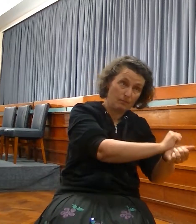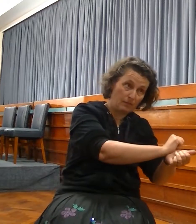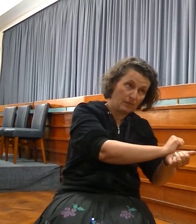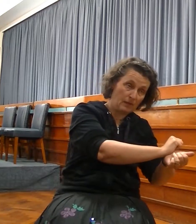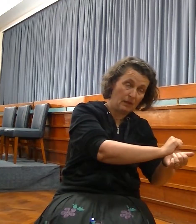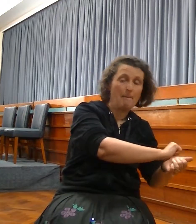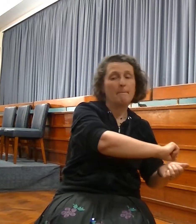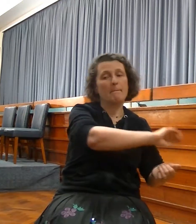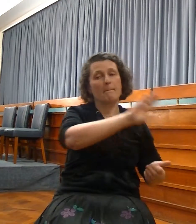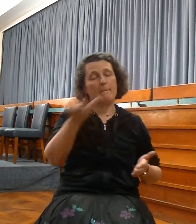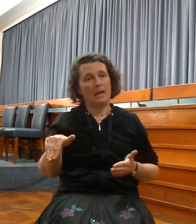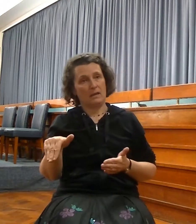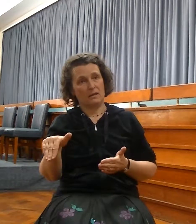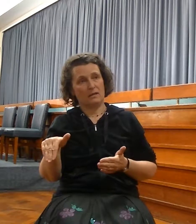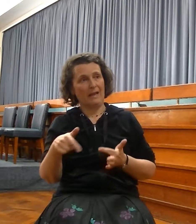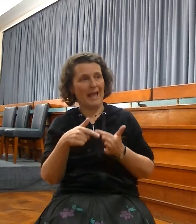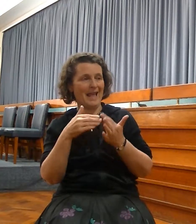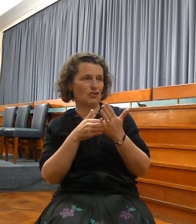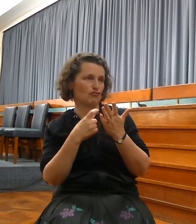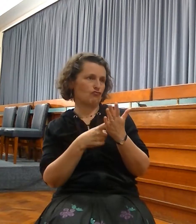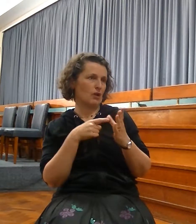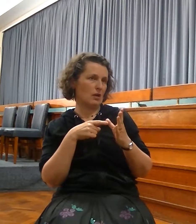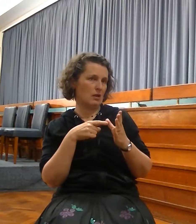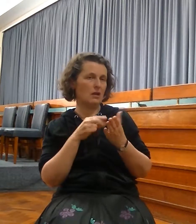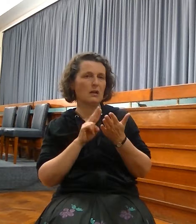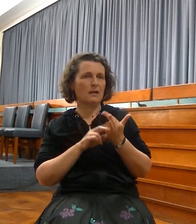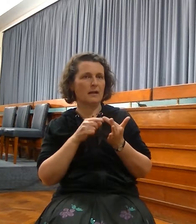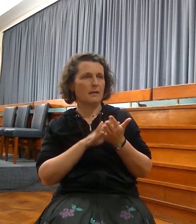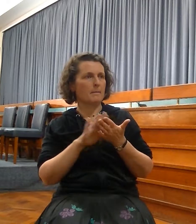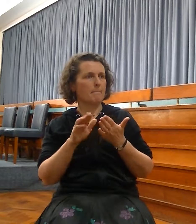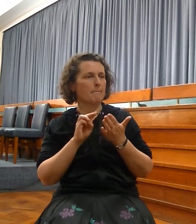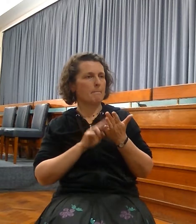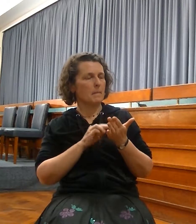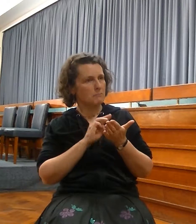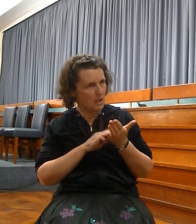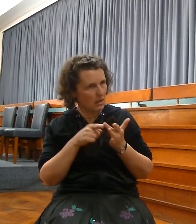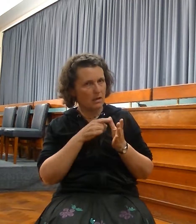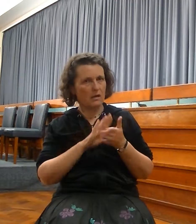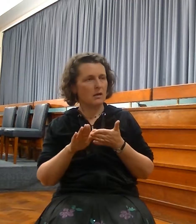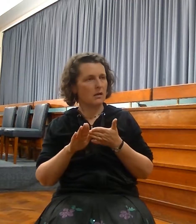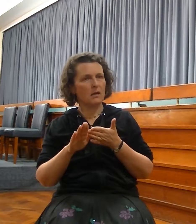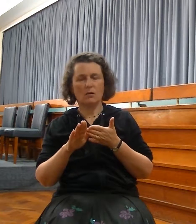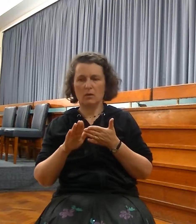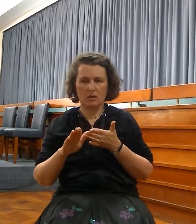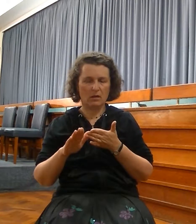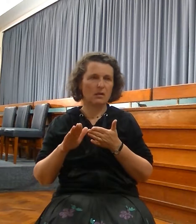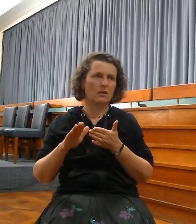Nehemiah, the rebuilding of temple and wall, the reinstitution of worship, many genuine